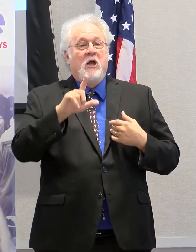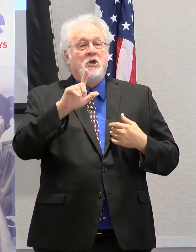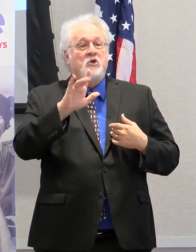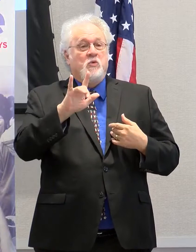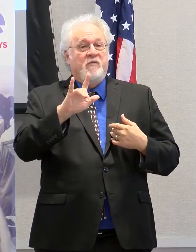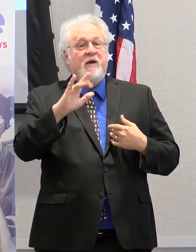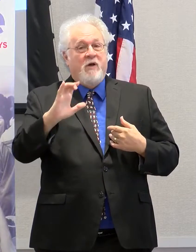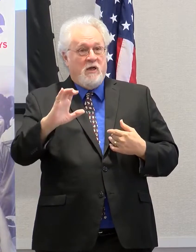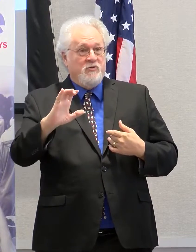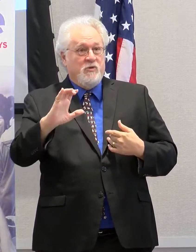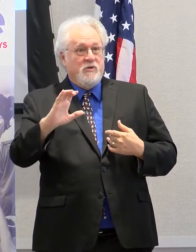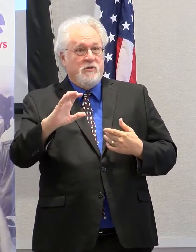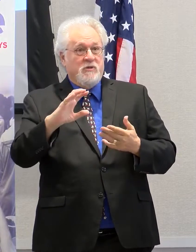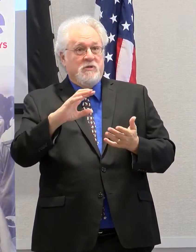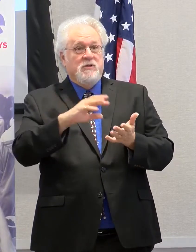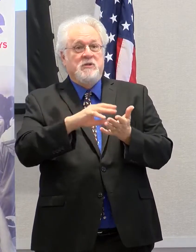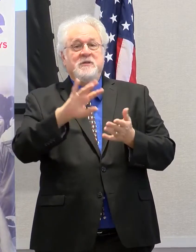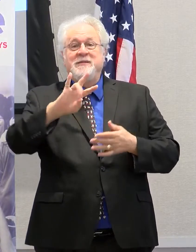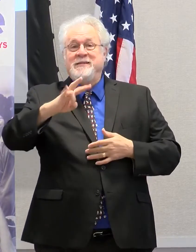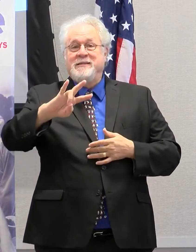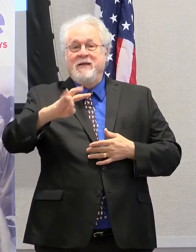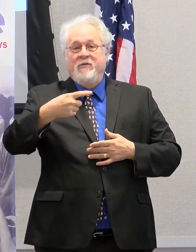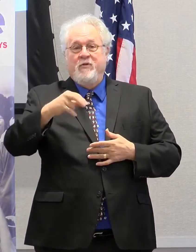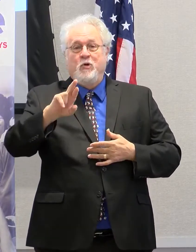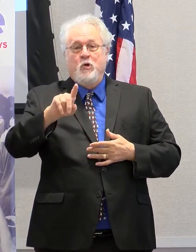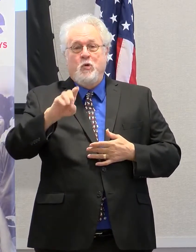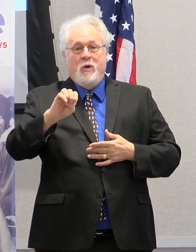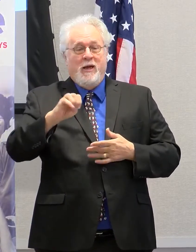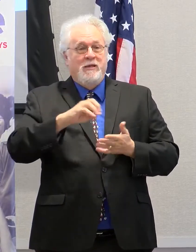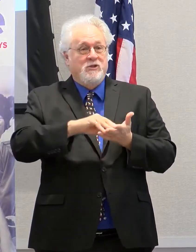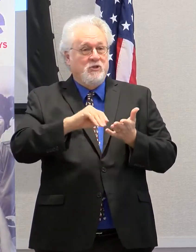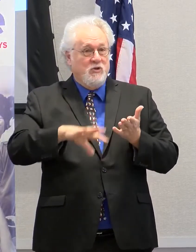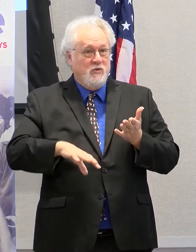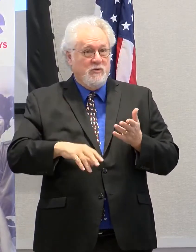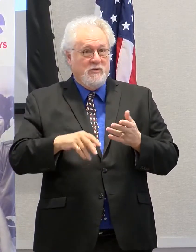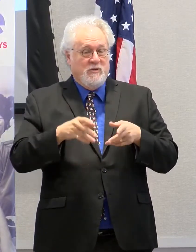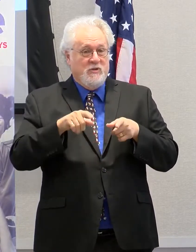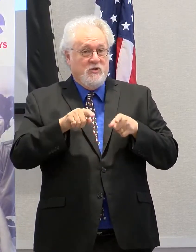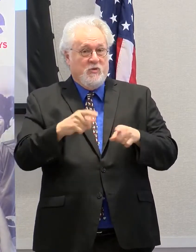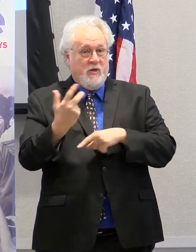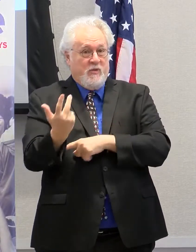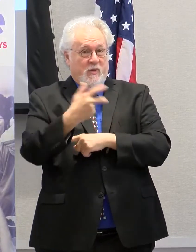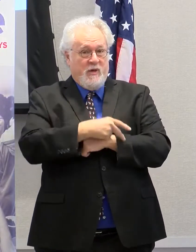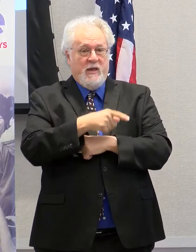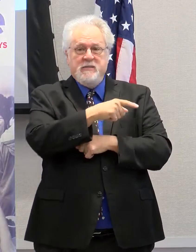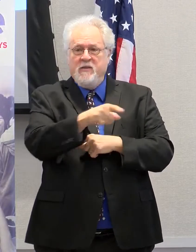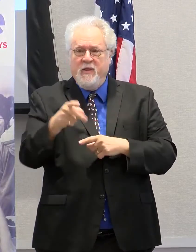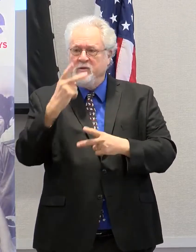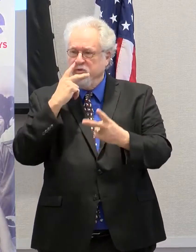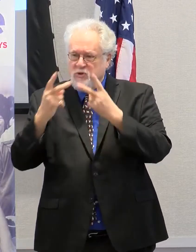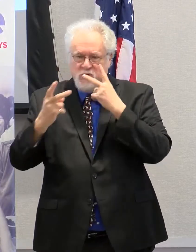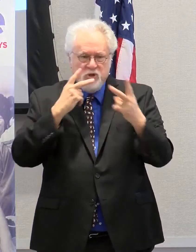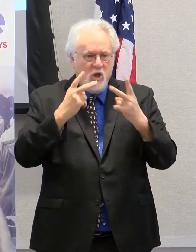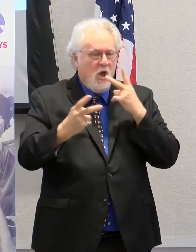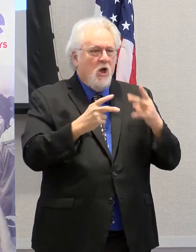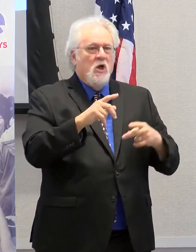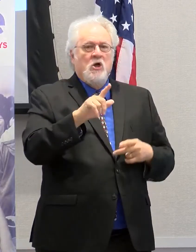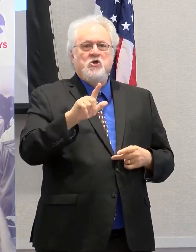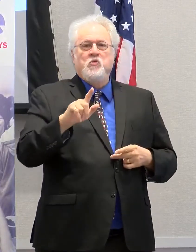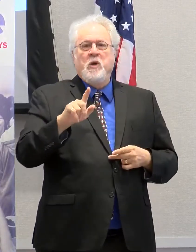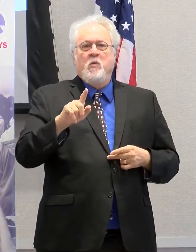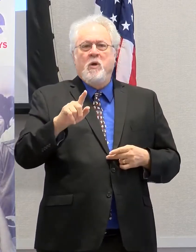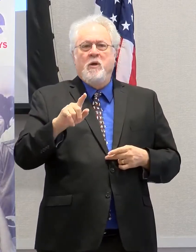,500 seventh graders over three days, and they were exposed to as many as 21